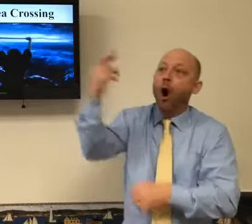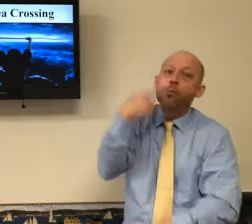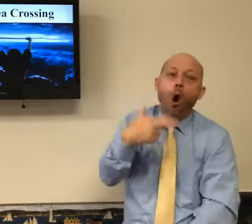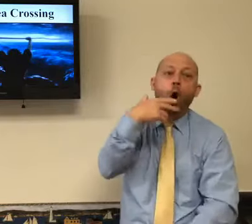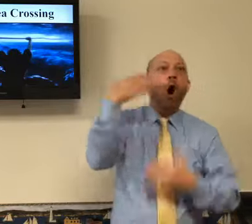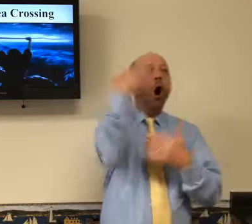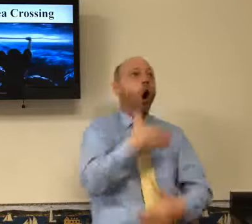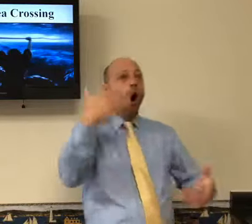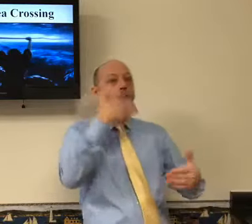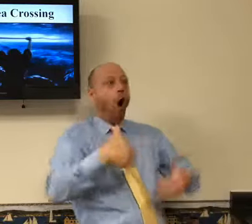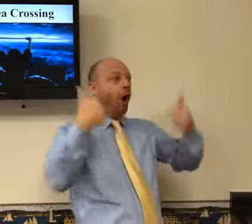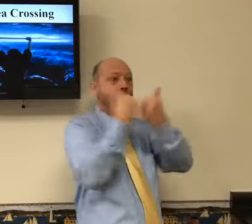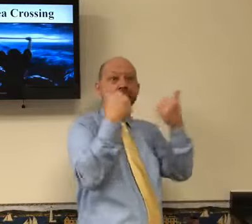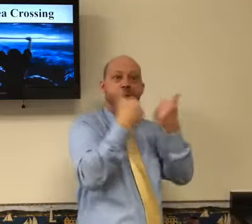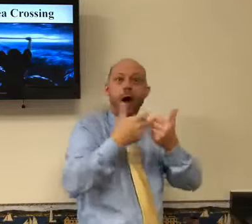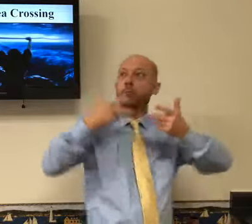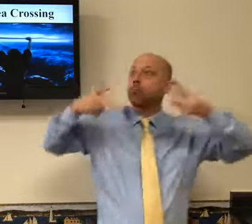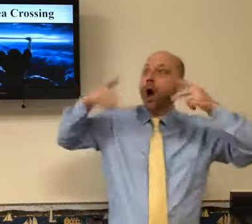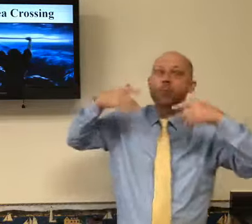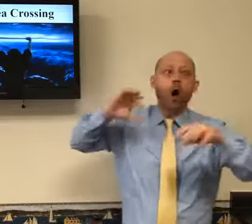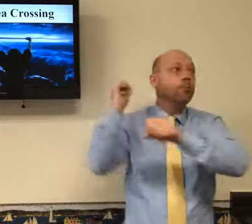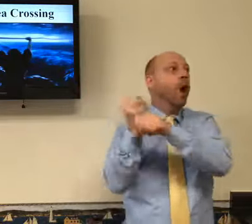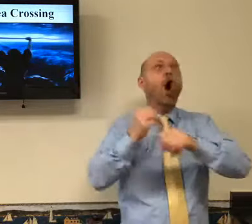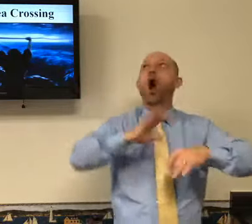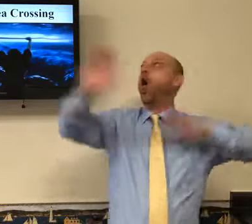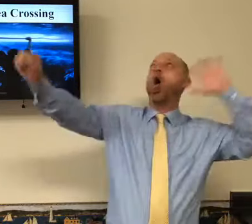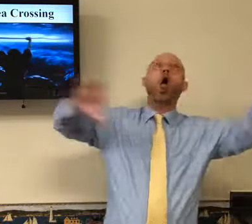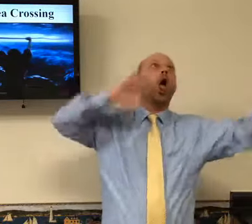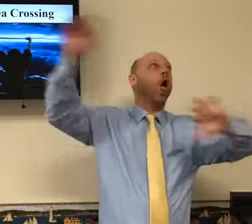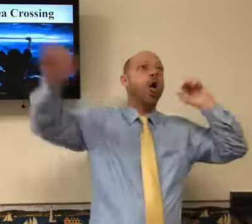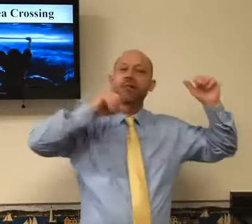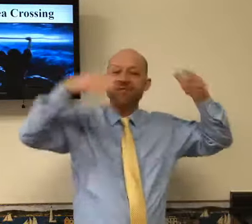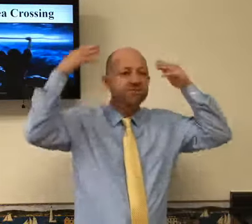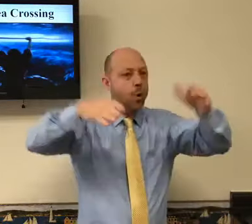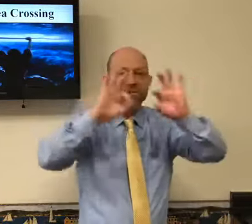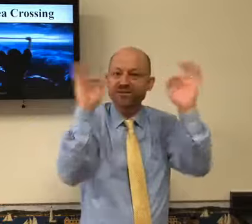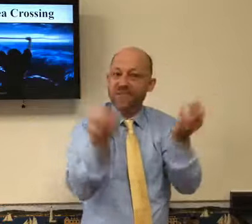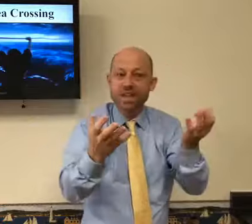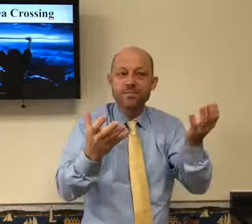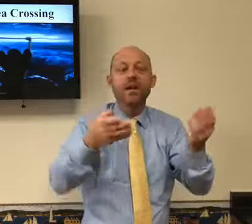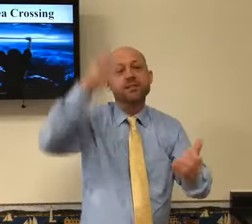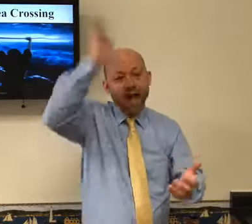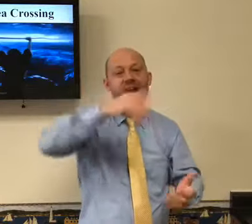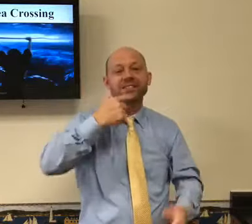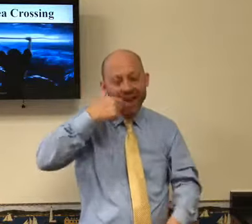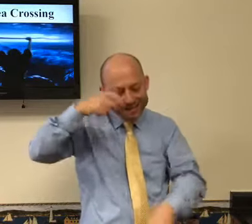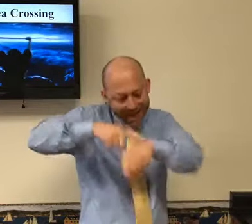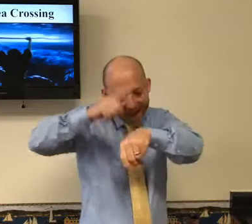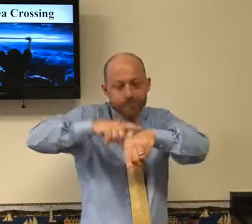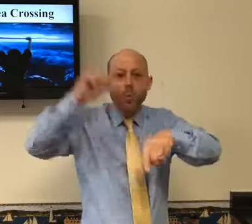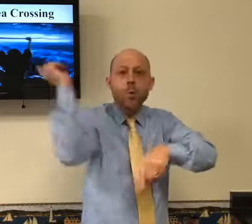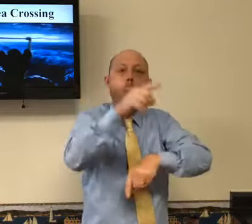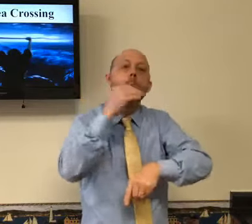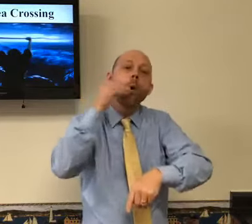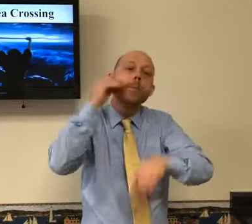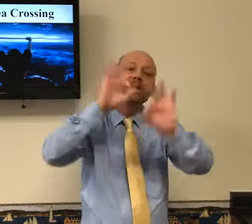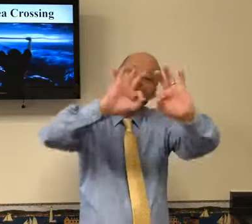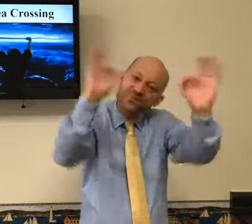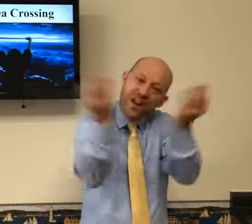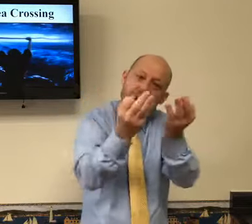you know, some people are still going out to restaurants and all these other things that we used to do, and they're not focusing on their families. And God's saying, hey, wait